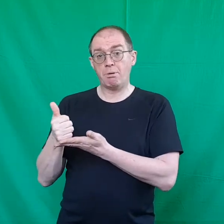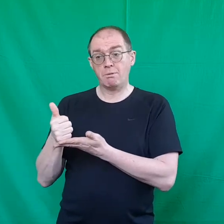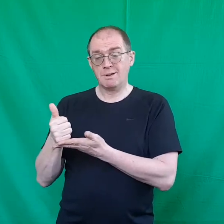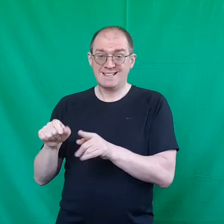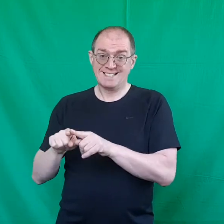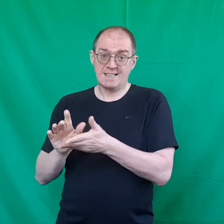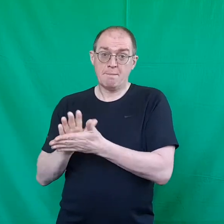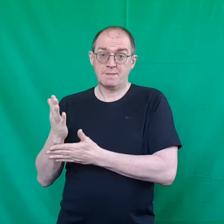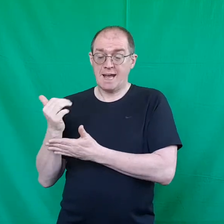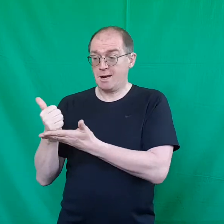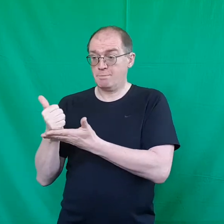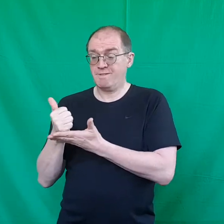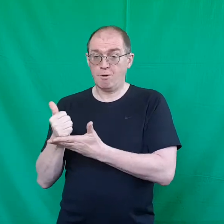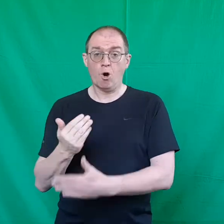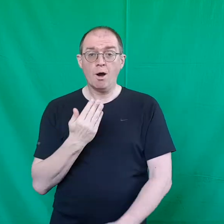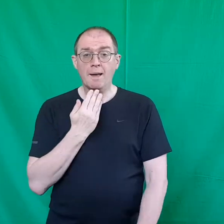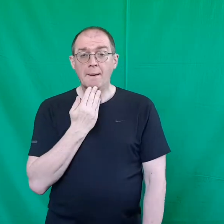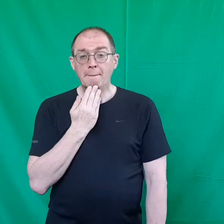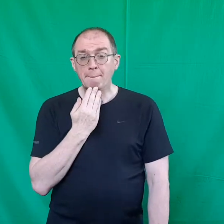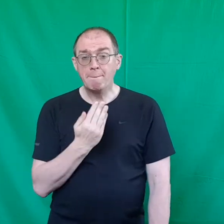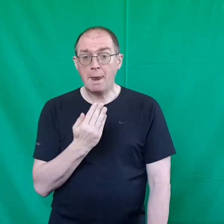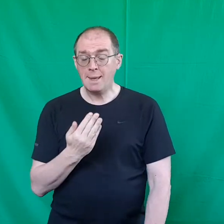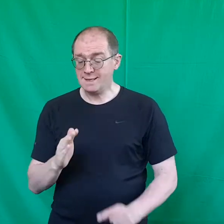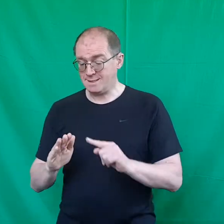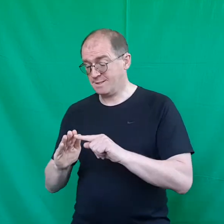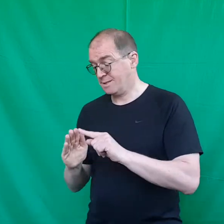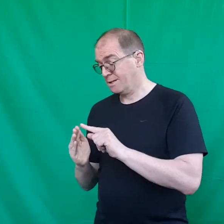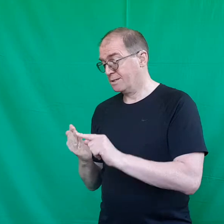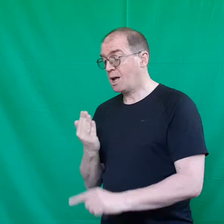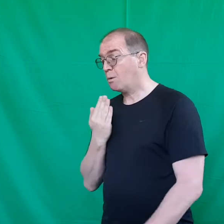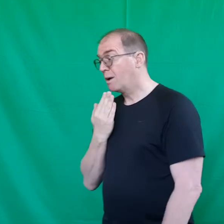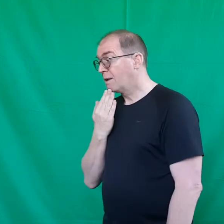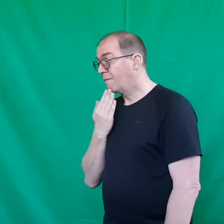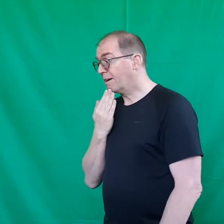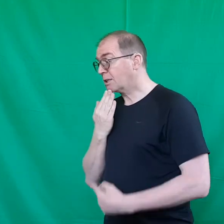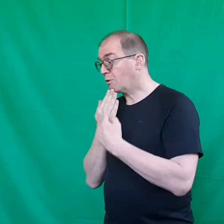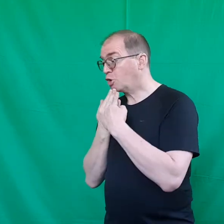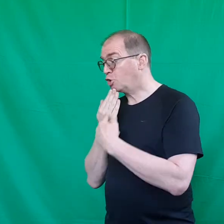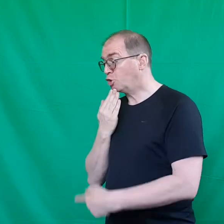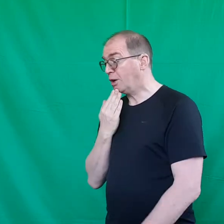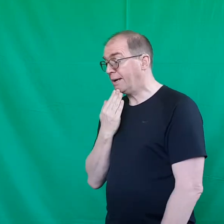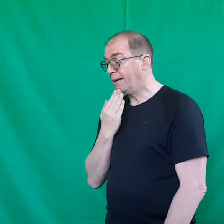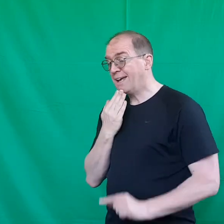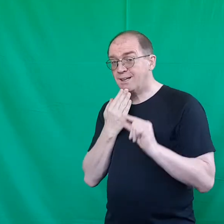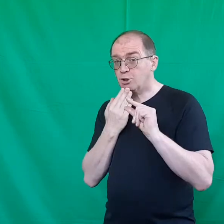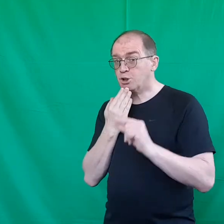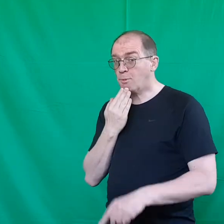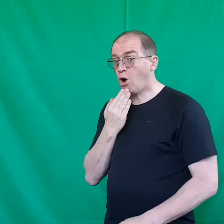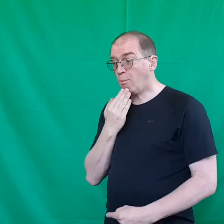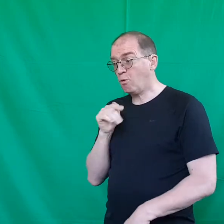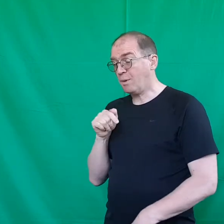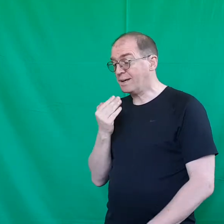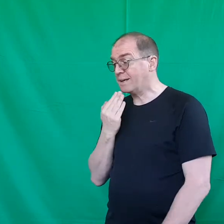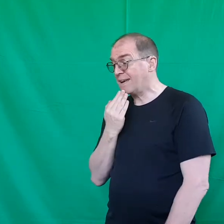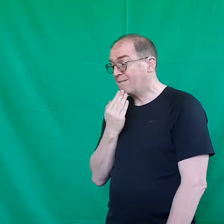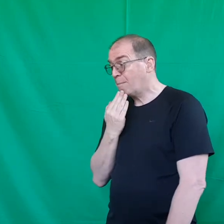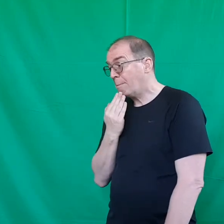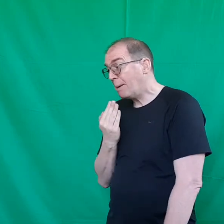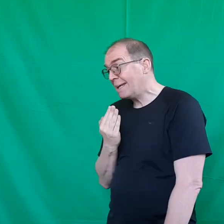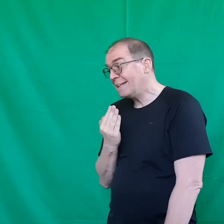same sign as before please so fingers on your chin to small movement please